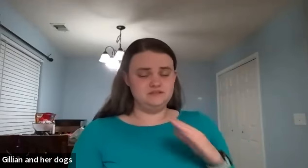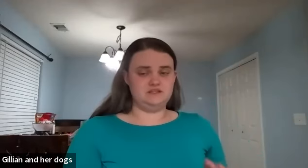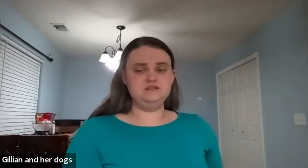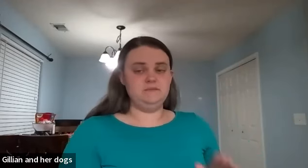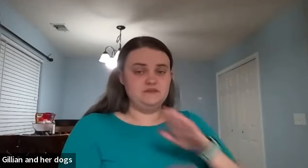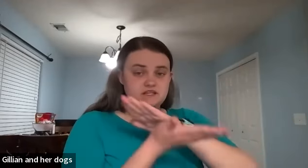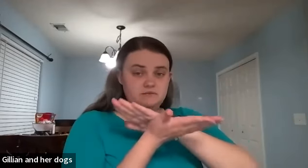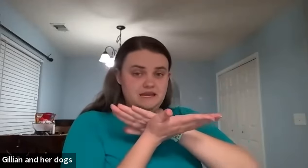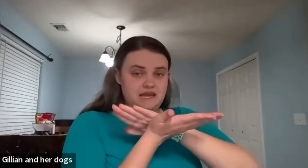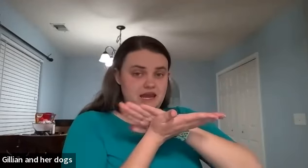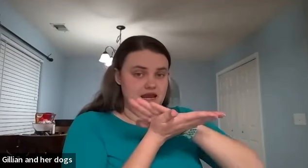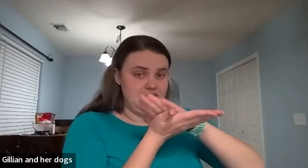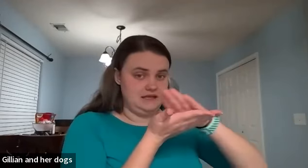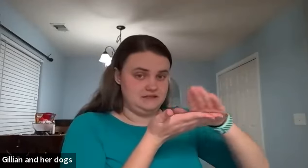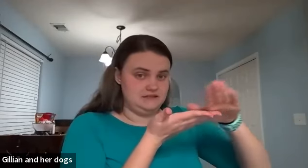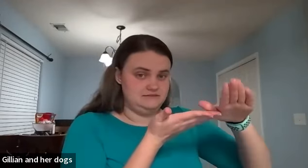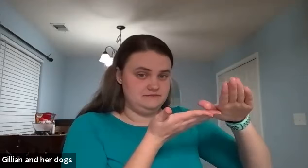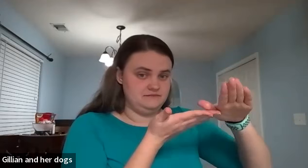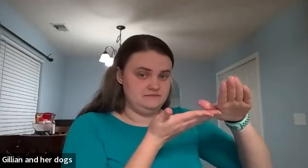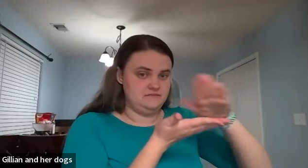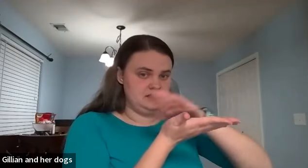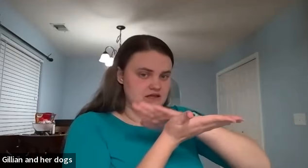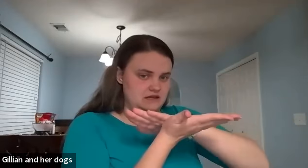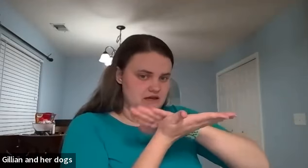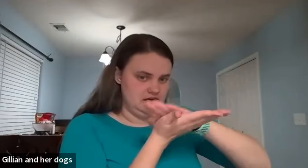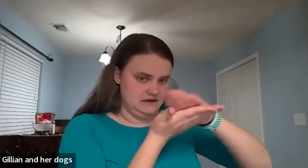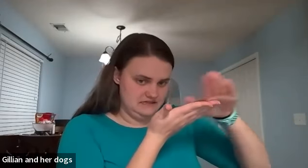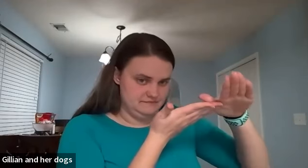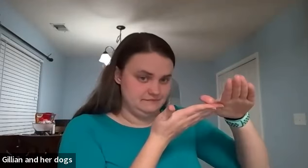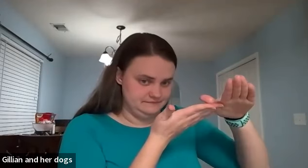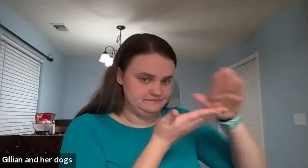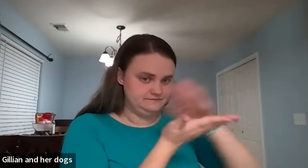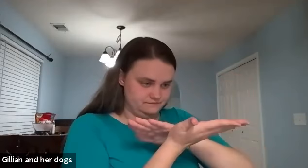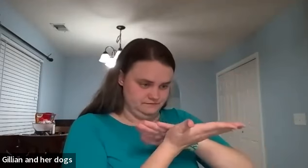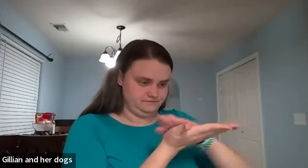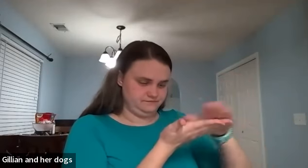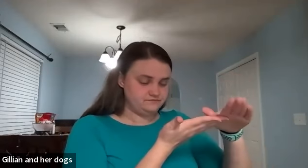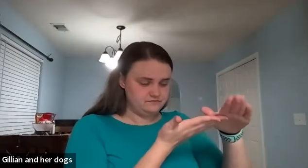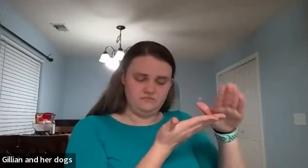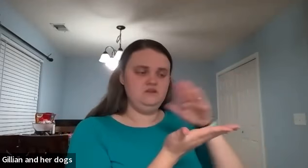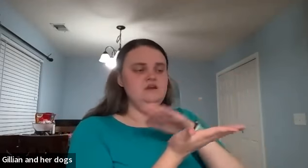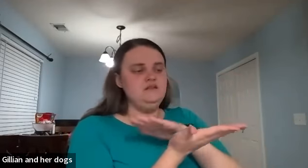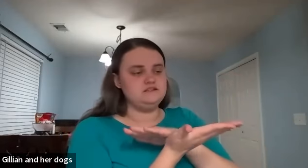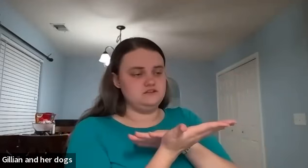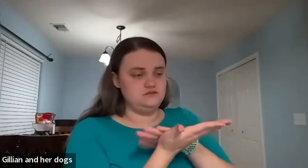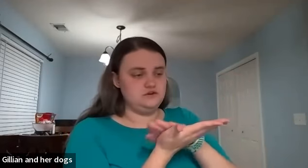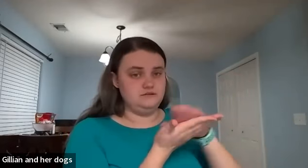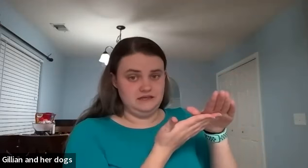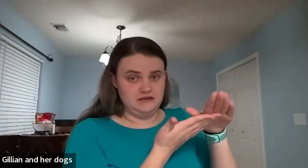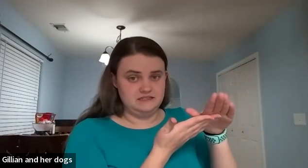excuse me it's going to be nice nice this also goes with like nice